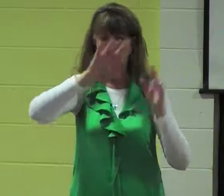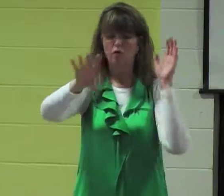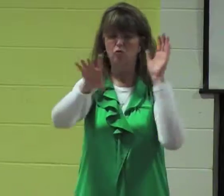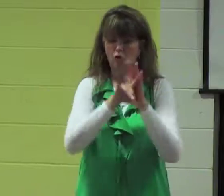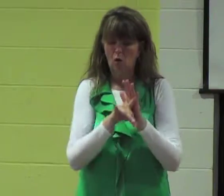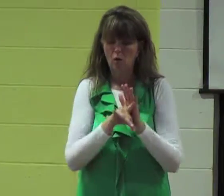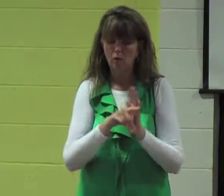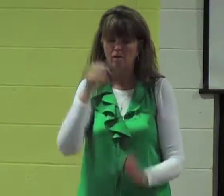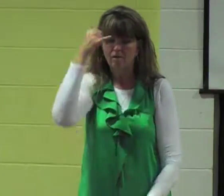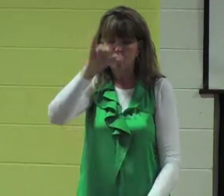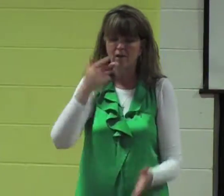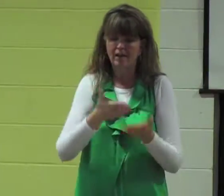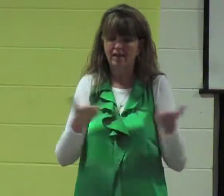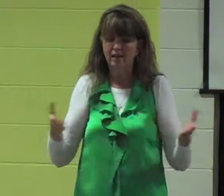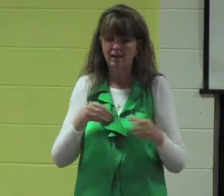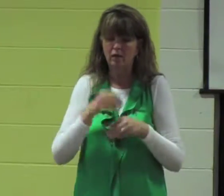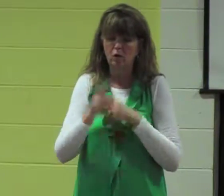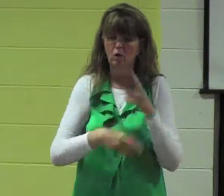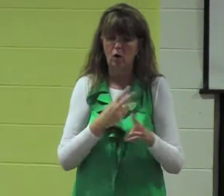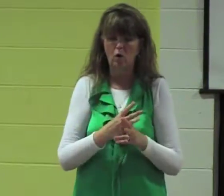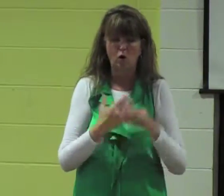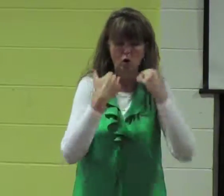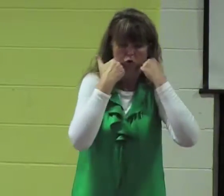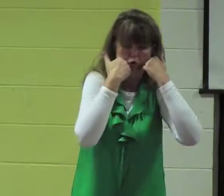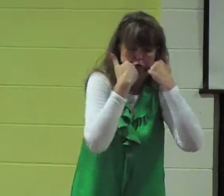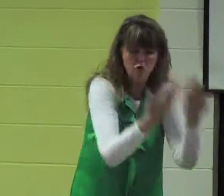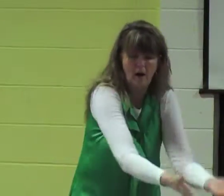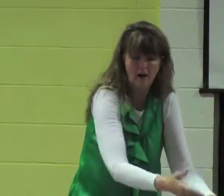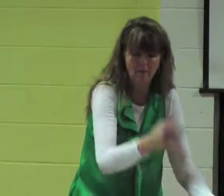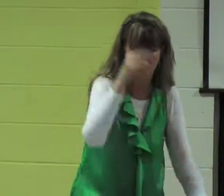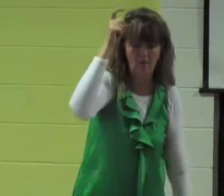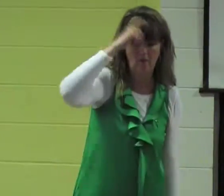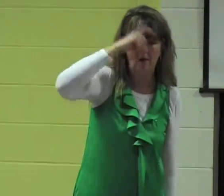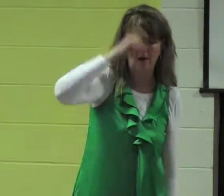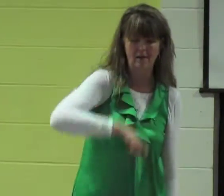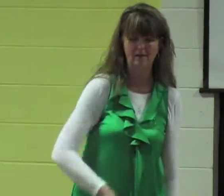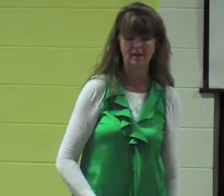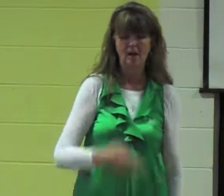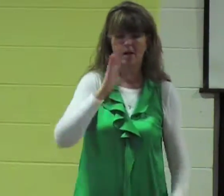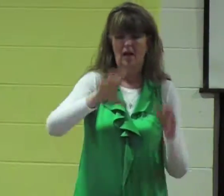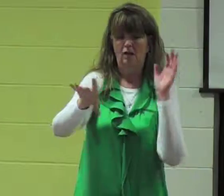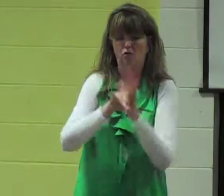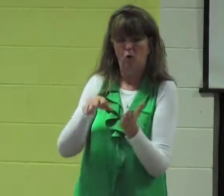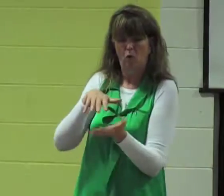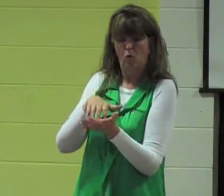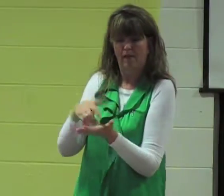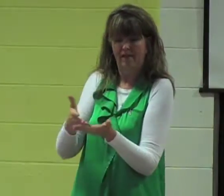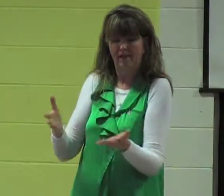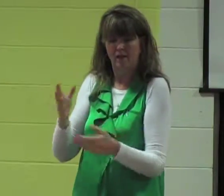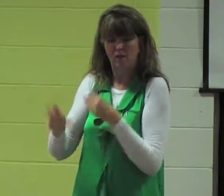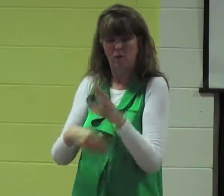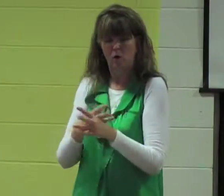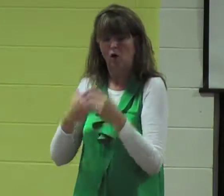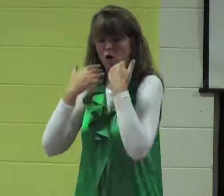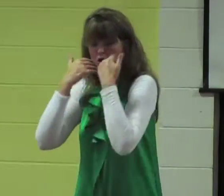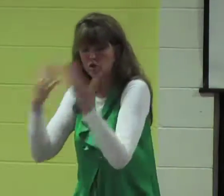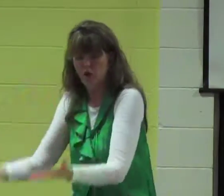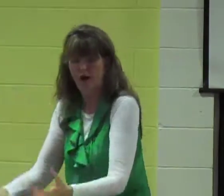but God chose the foolish things of the world to shame the wise and God chose the weak things of the